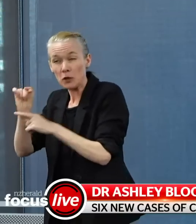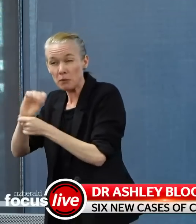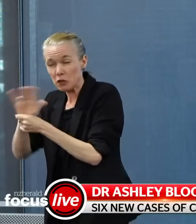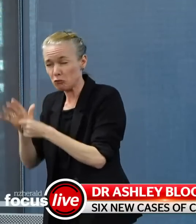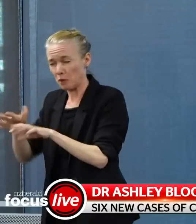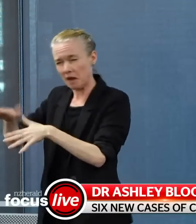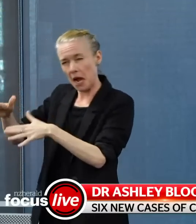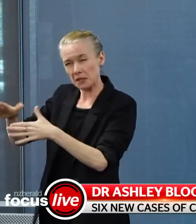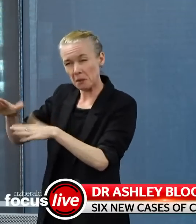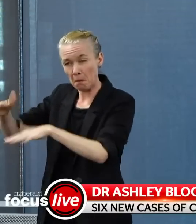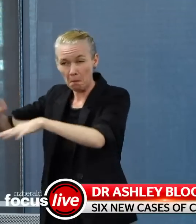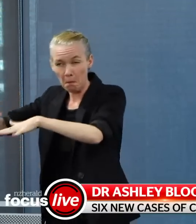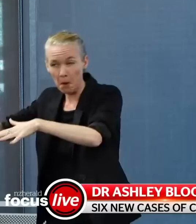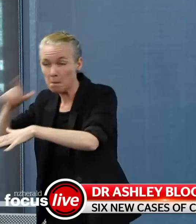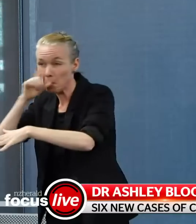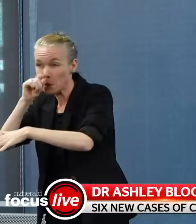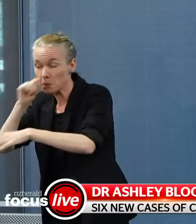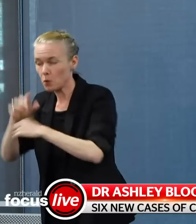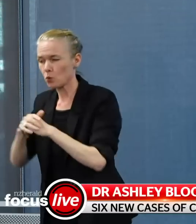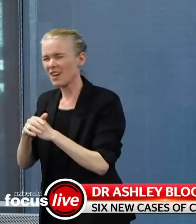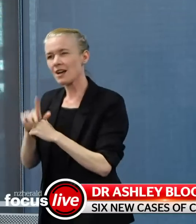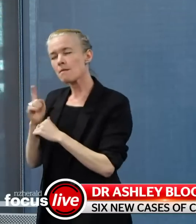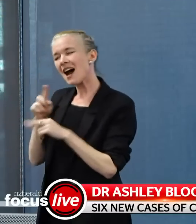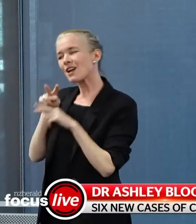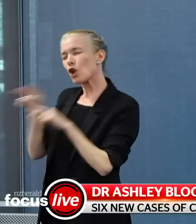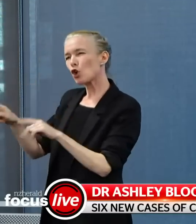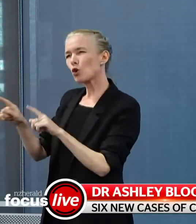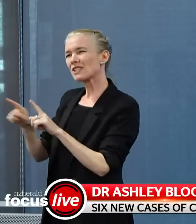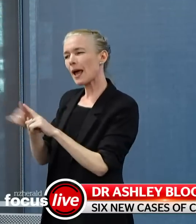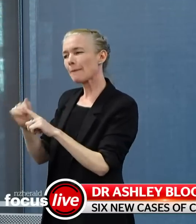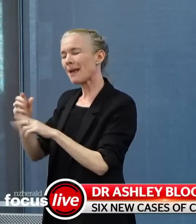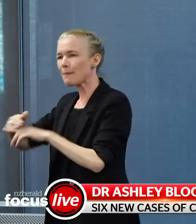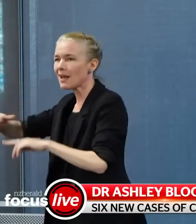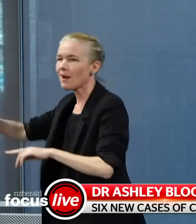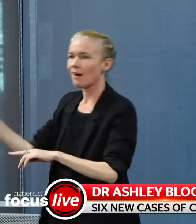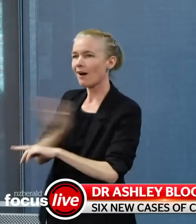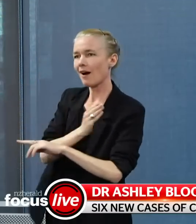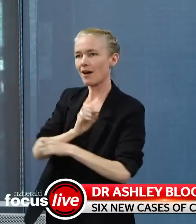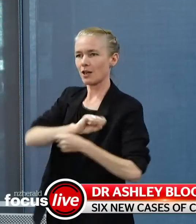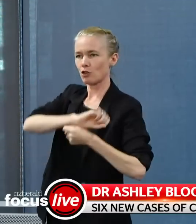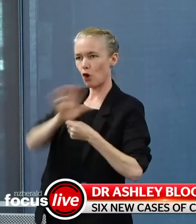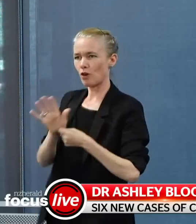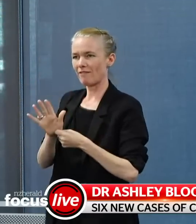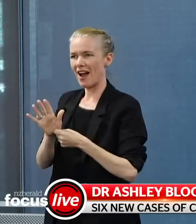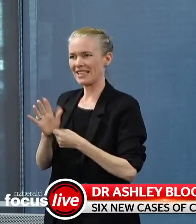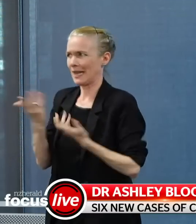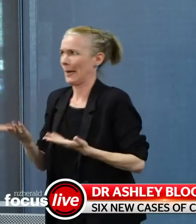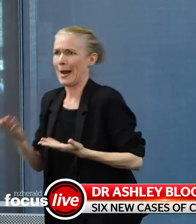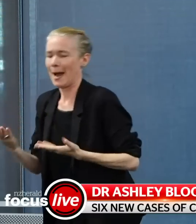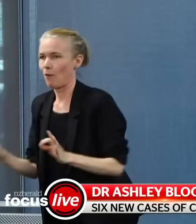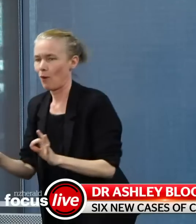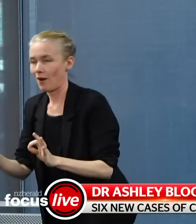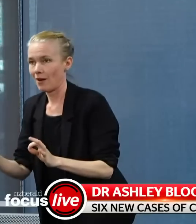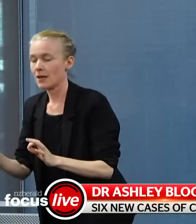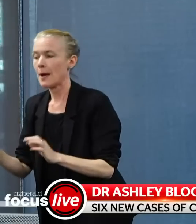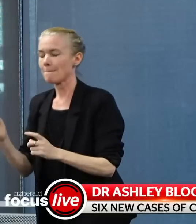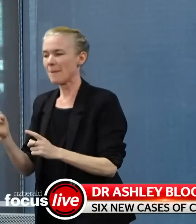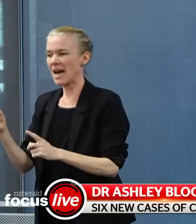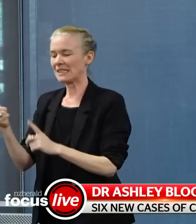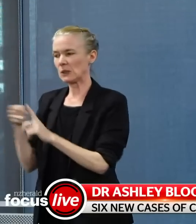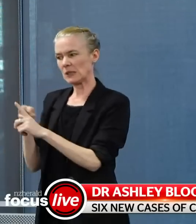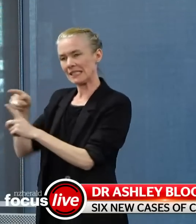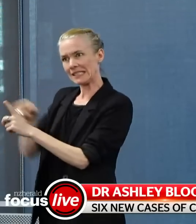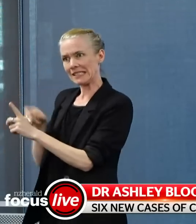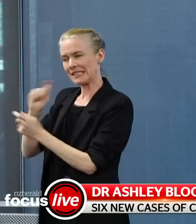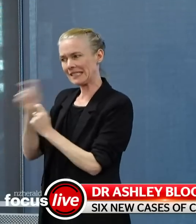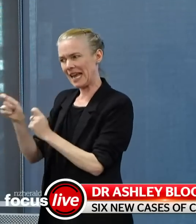that test were suggested an old infection, and we've had a number of these previously. However, was treated until it was confirmed that